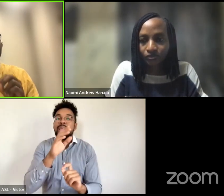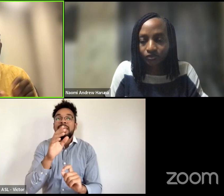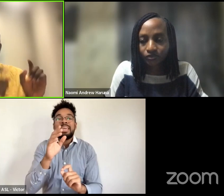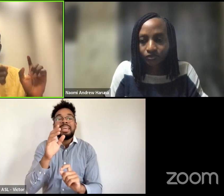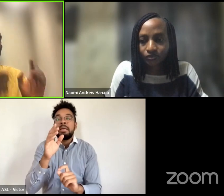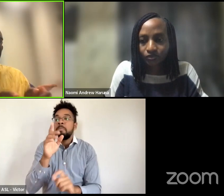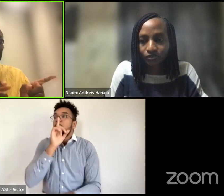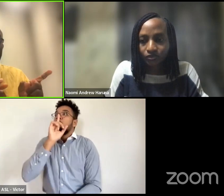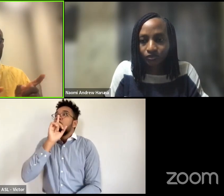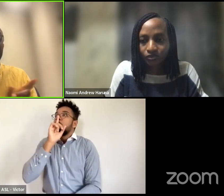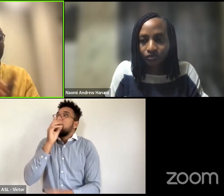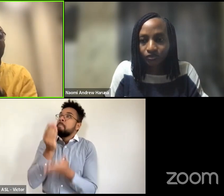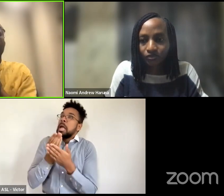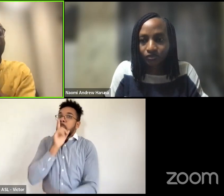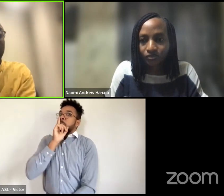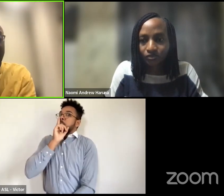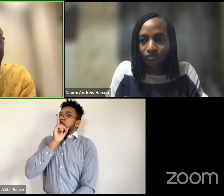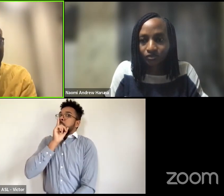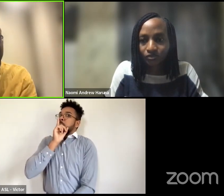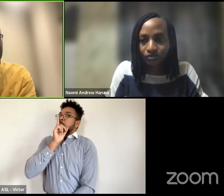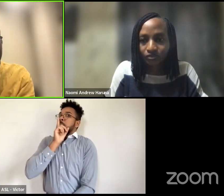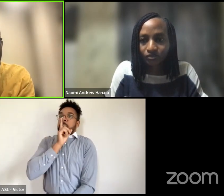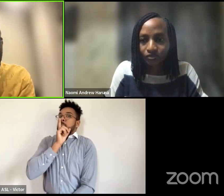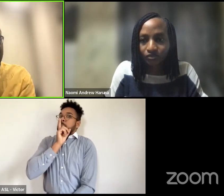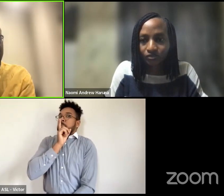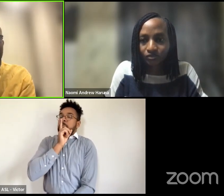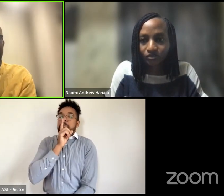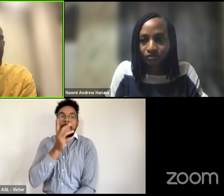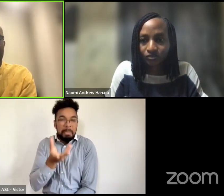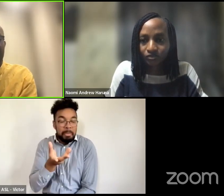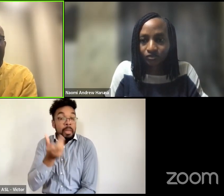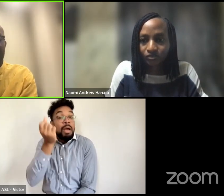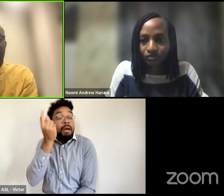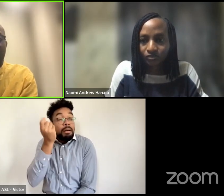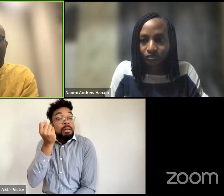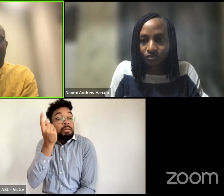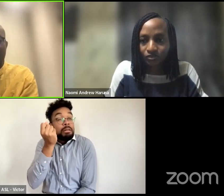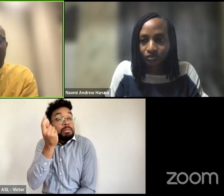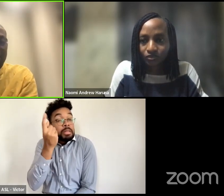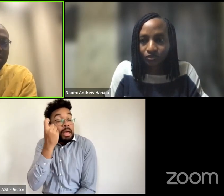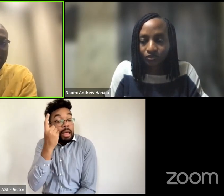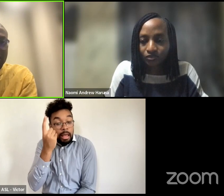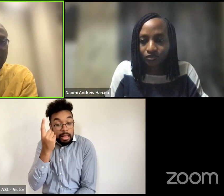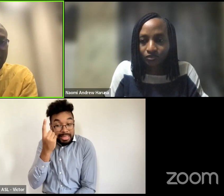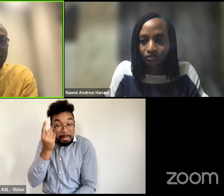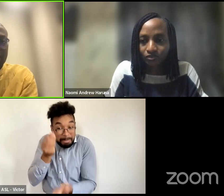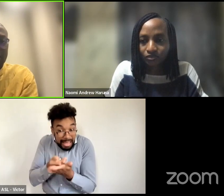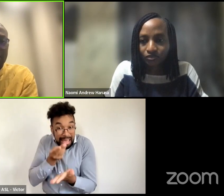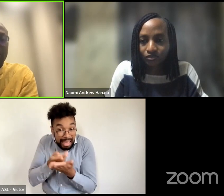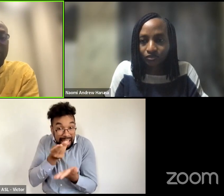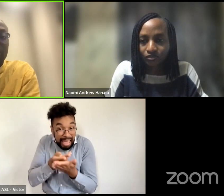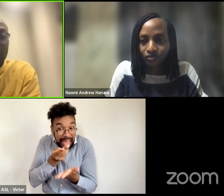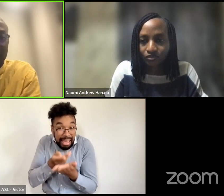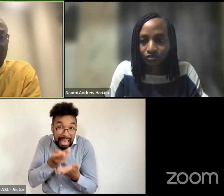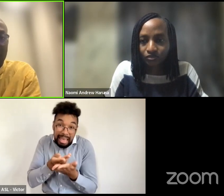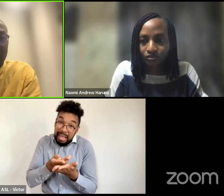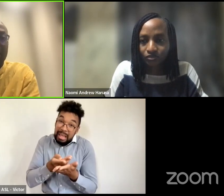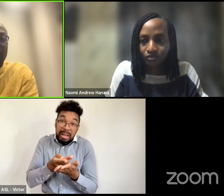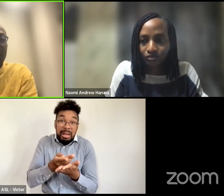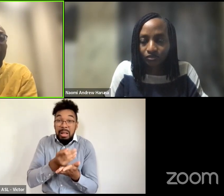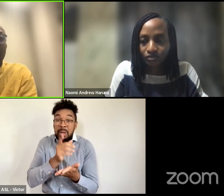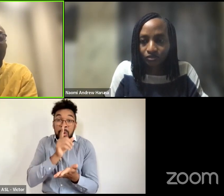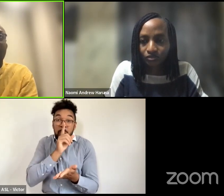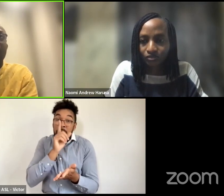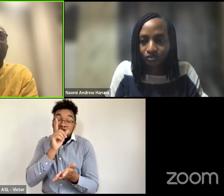talk about how capital drives these these this phenomena